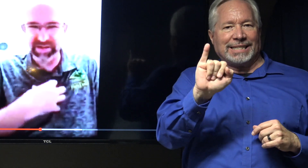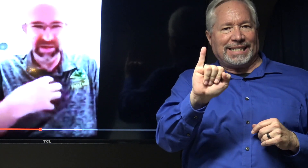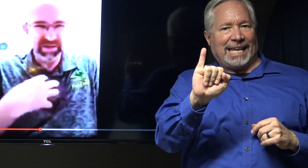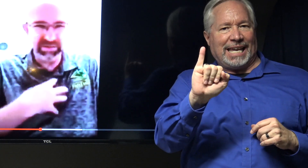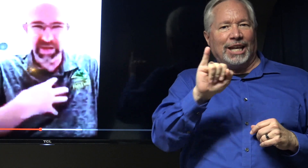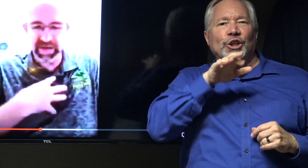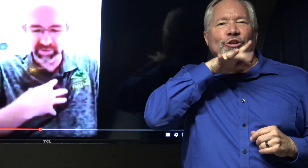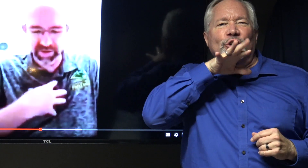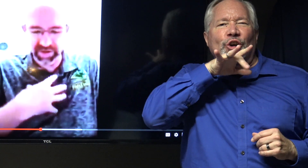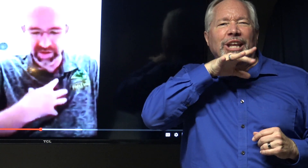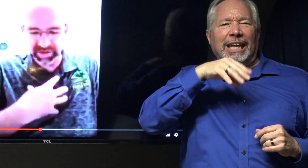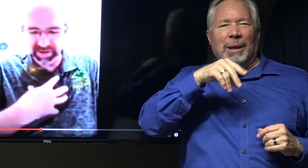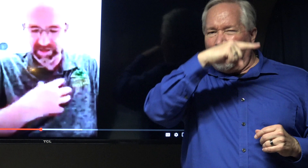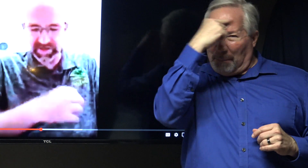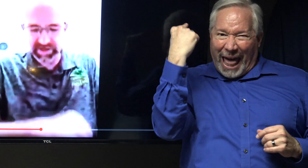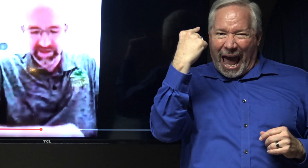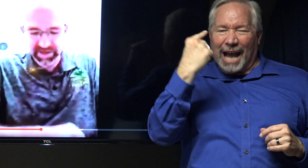stained, black, red, ugly gaudy.